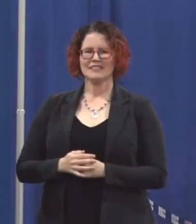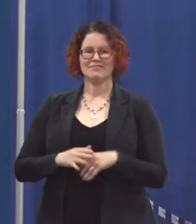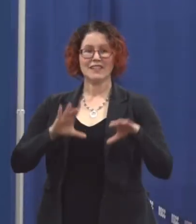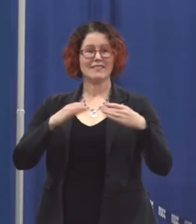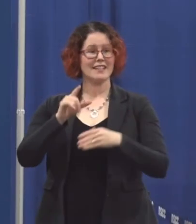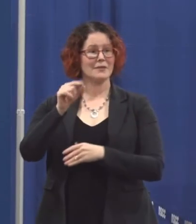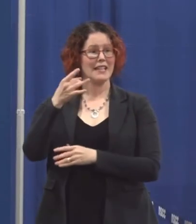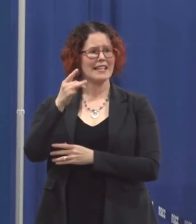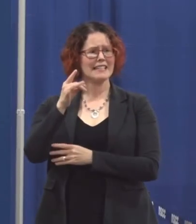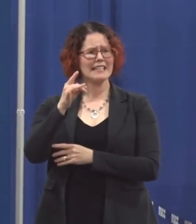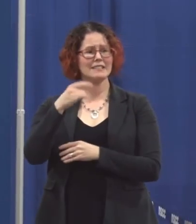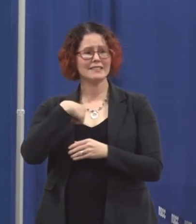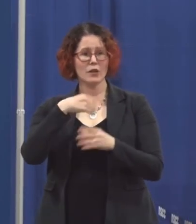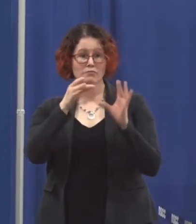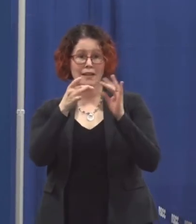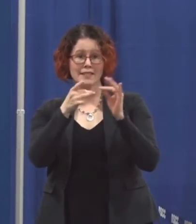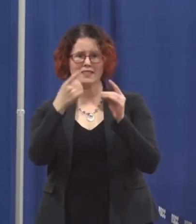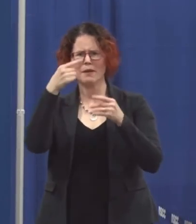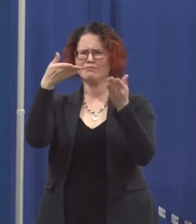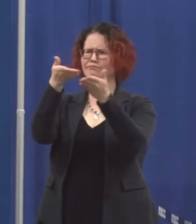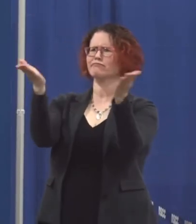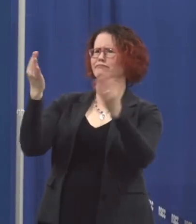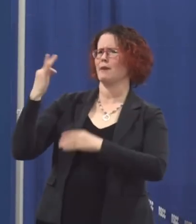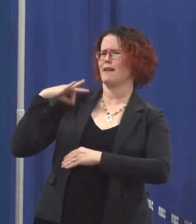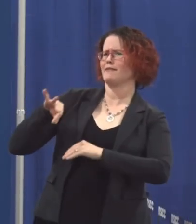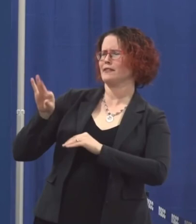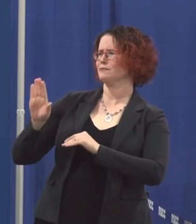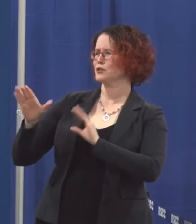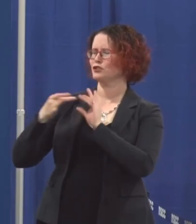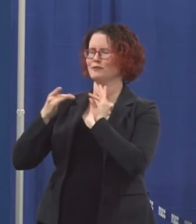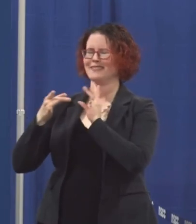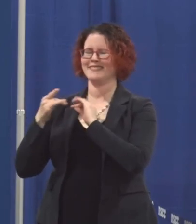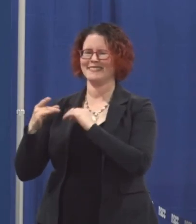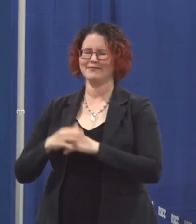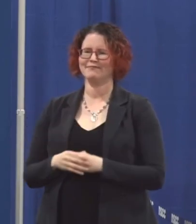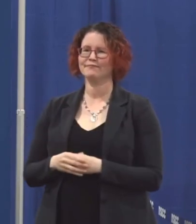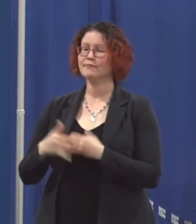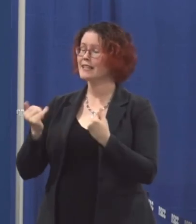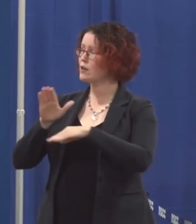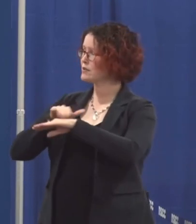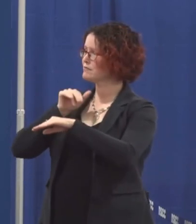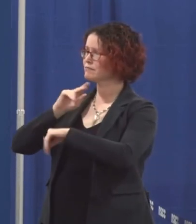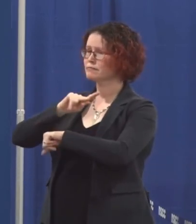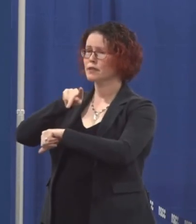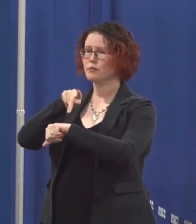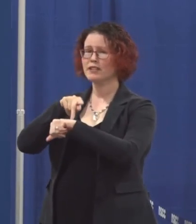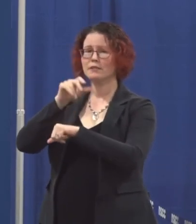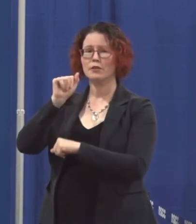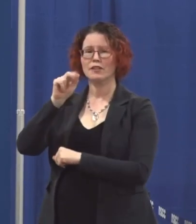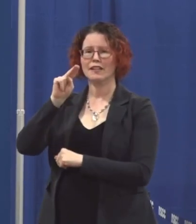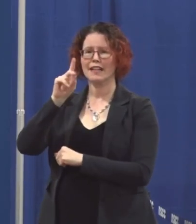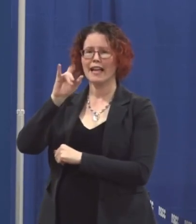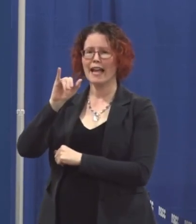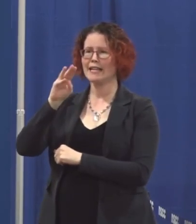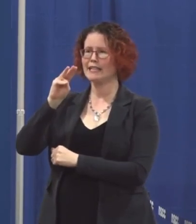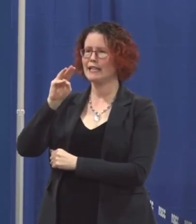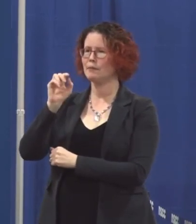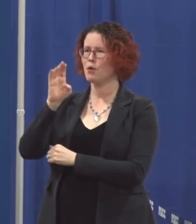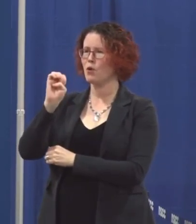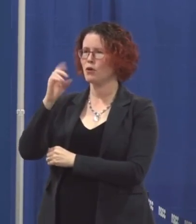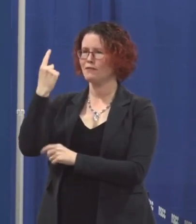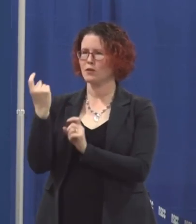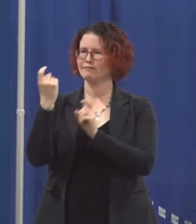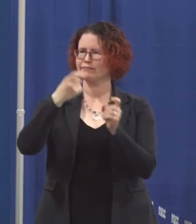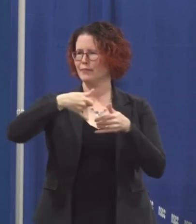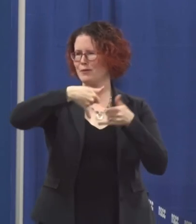2018 but i think we can all benefit from can i now call upon our call upon our principal andy moore to present the valedictorian